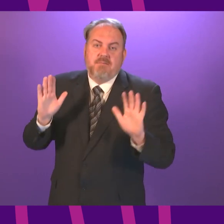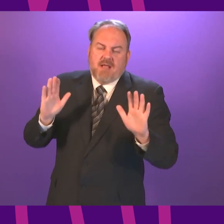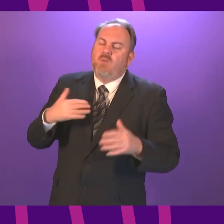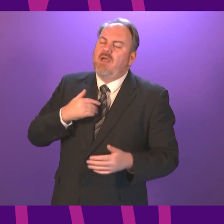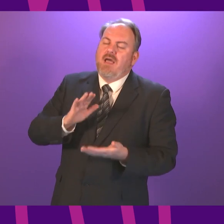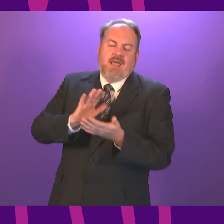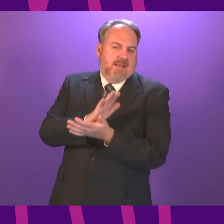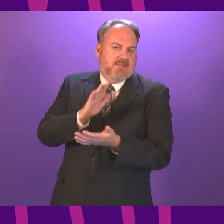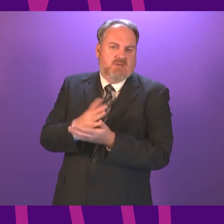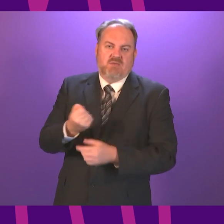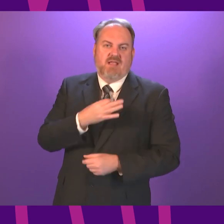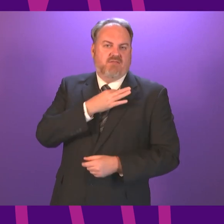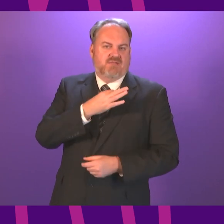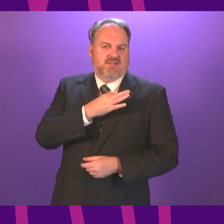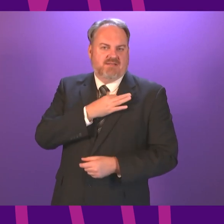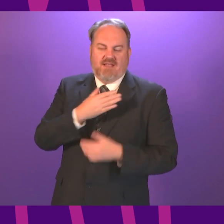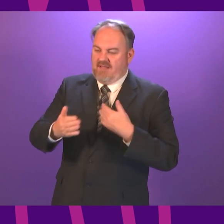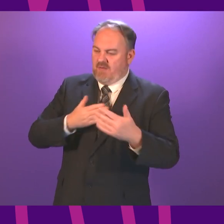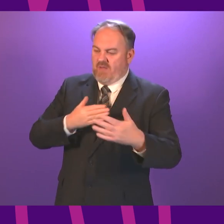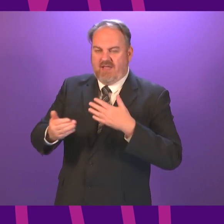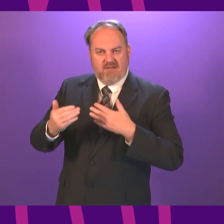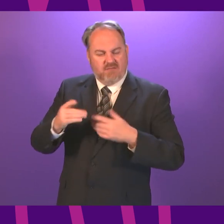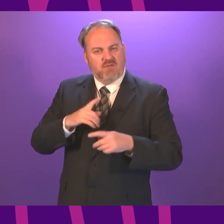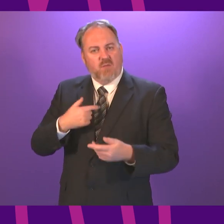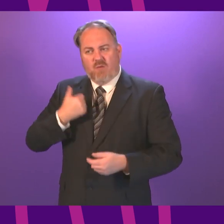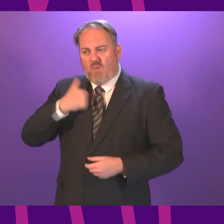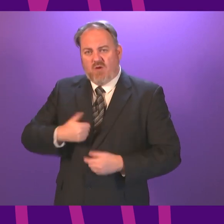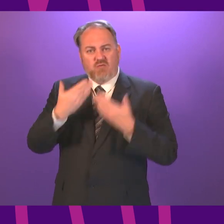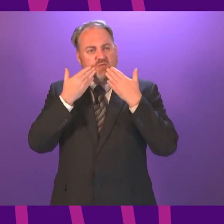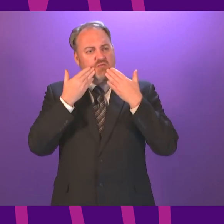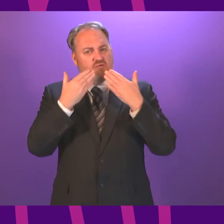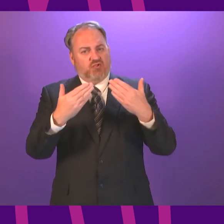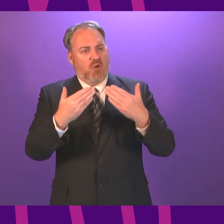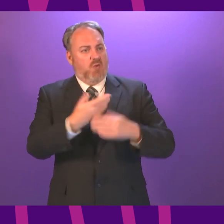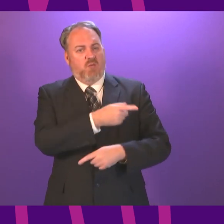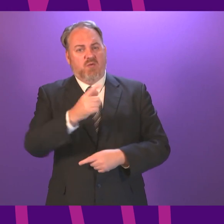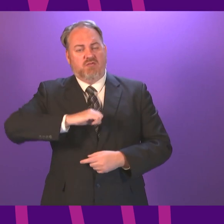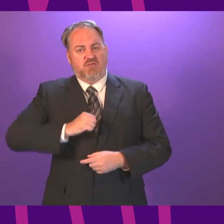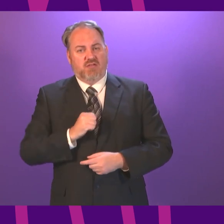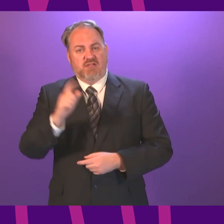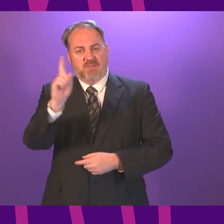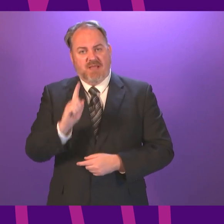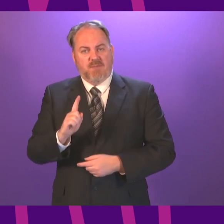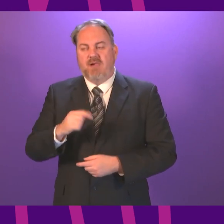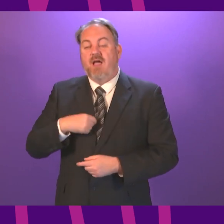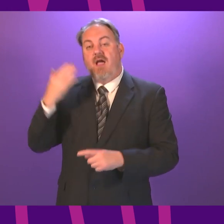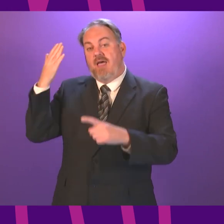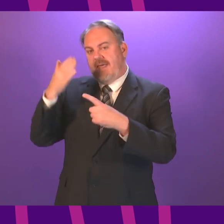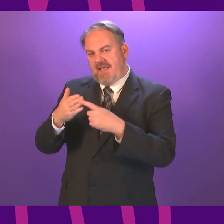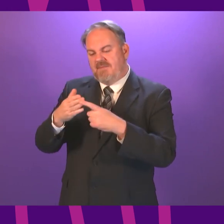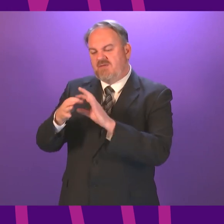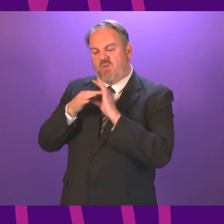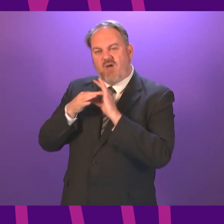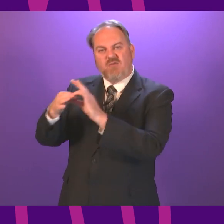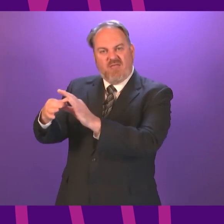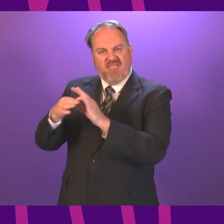of the challenges we face and I think the expectation of the public to see their politicians work together where we can and it is absolutely correct